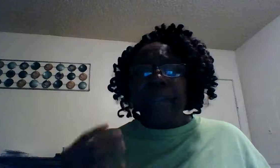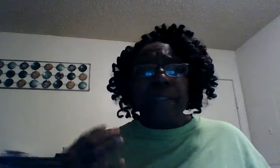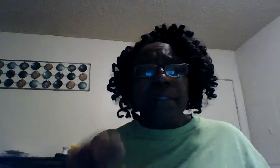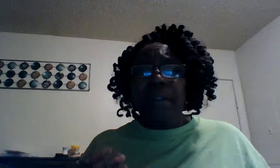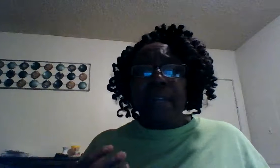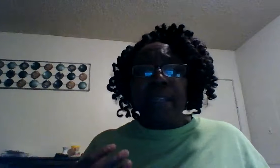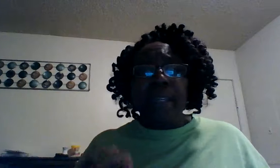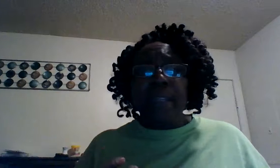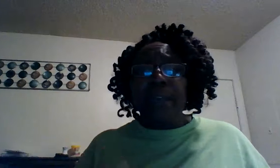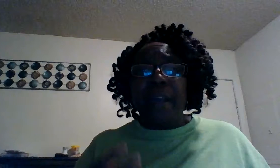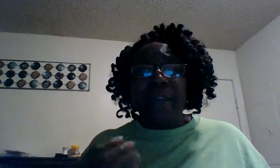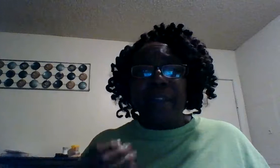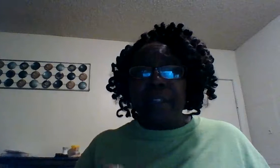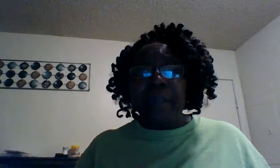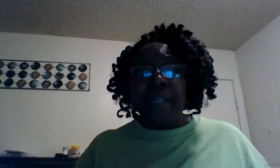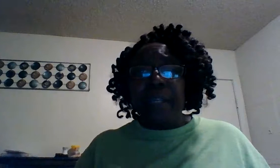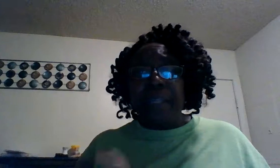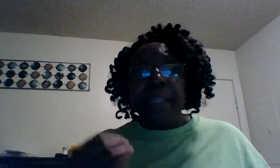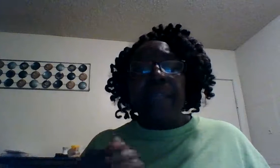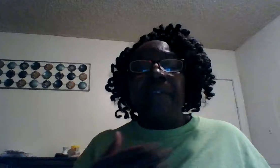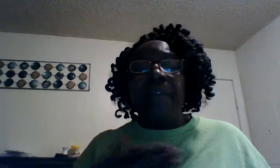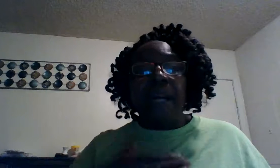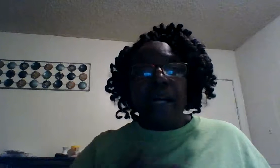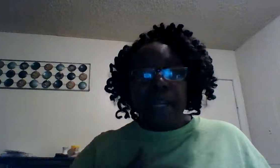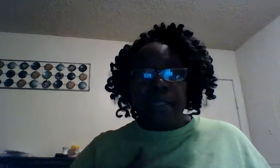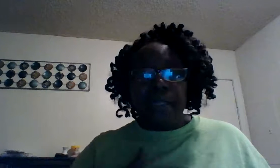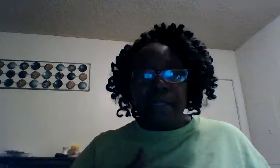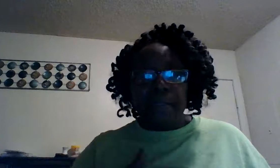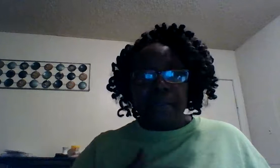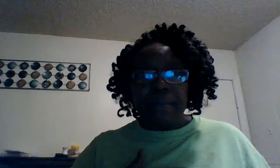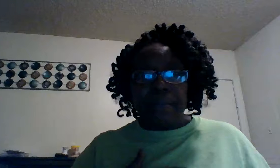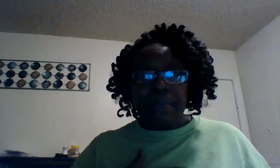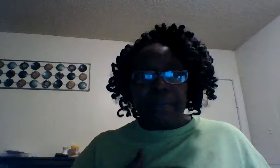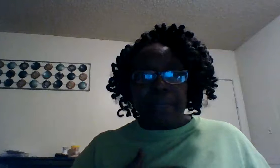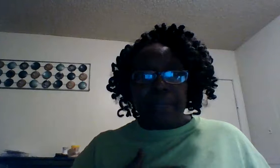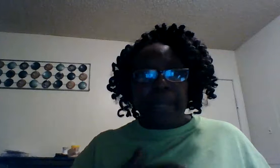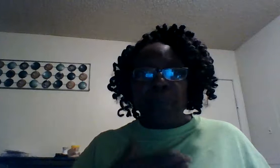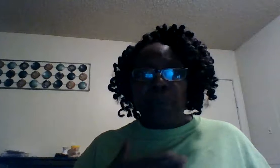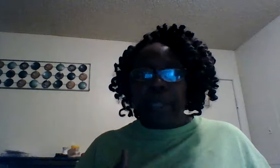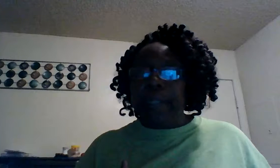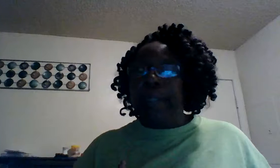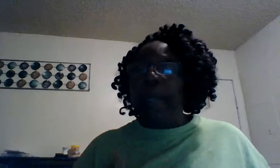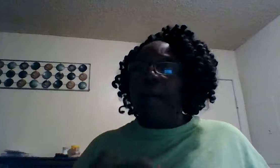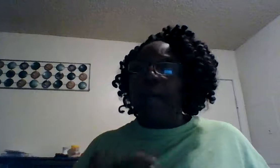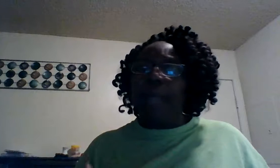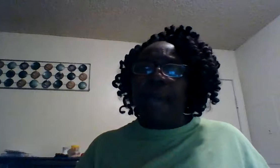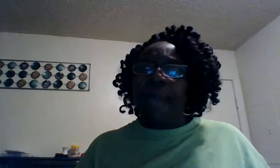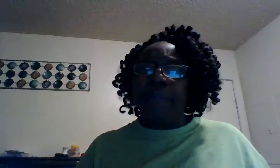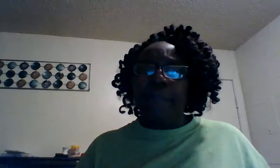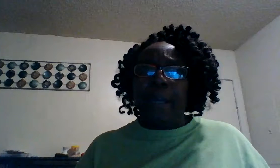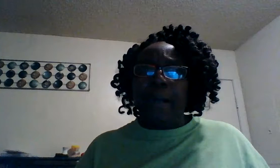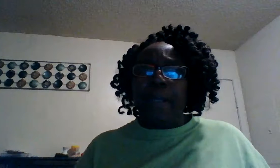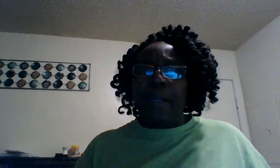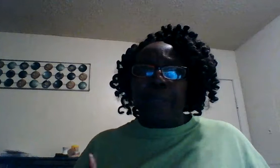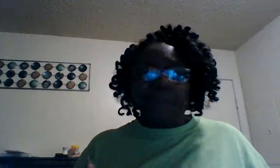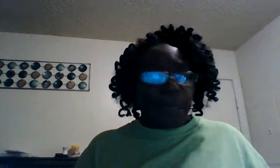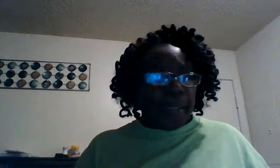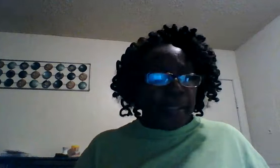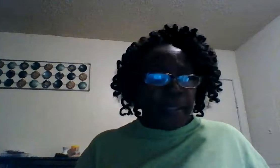have to do that he didn't do that for him so he did it for us that we can have life now through these